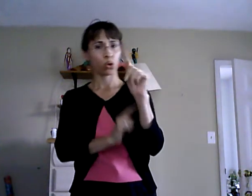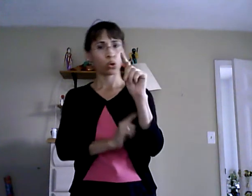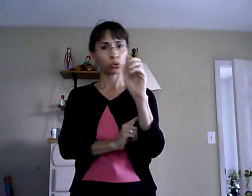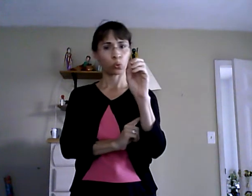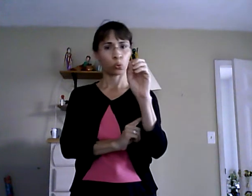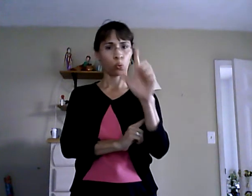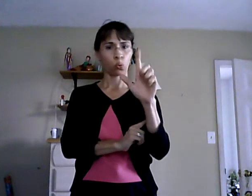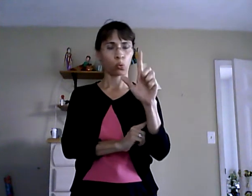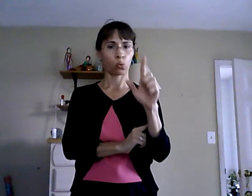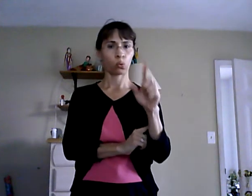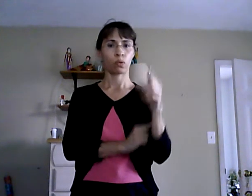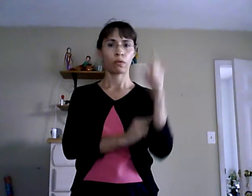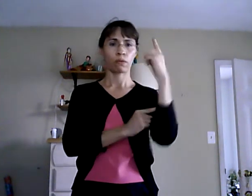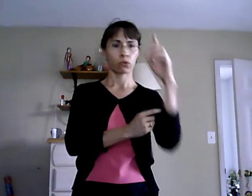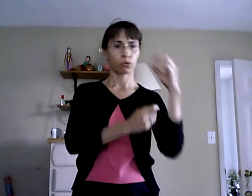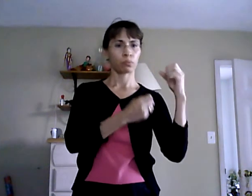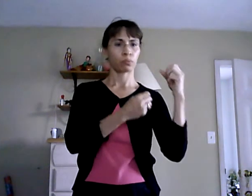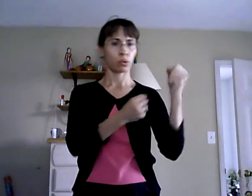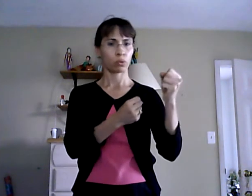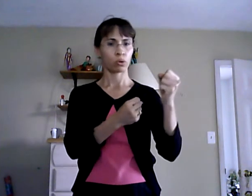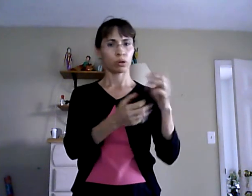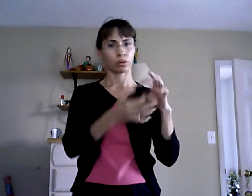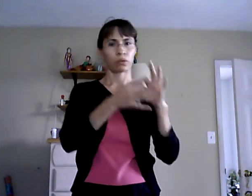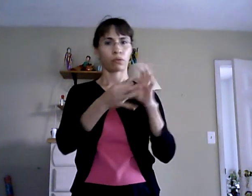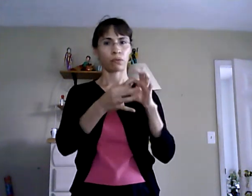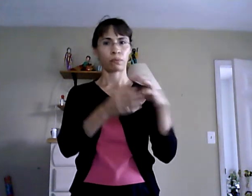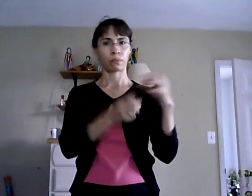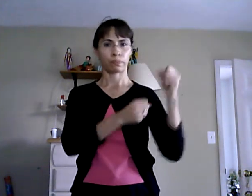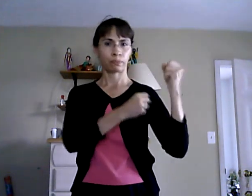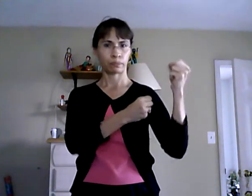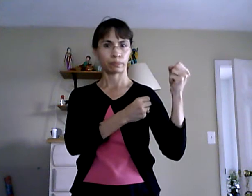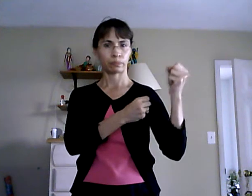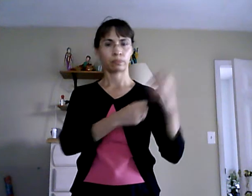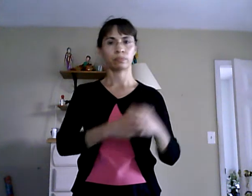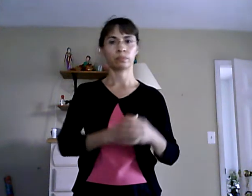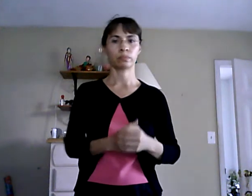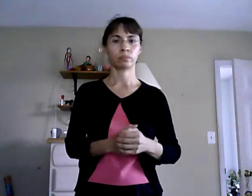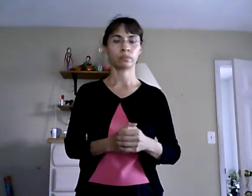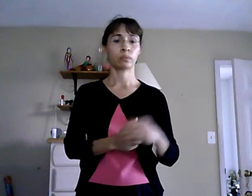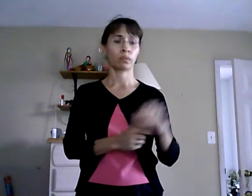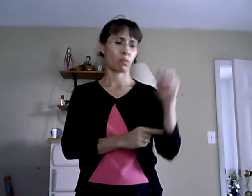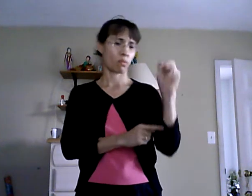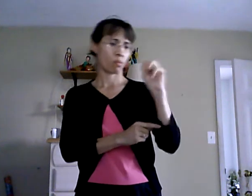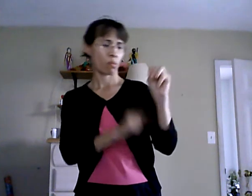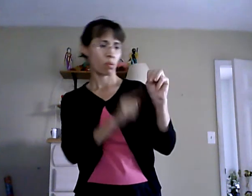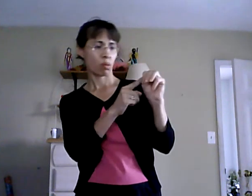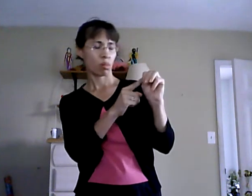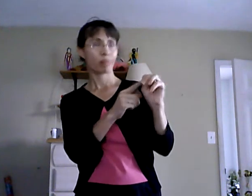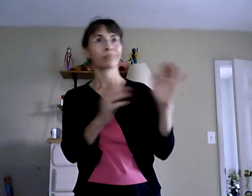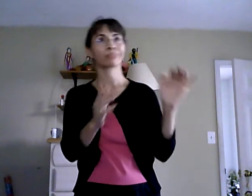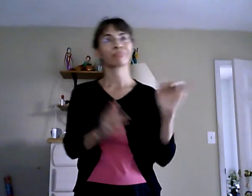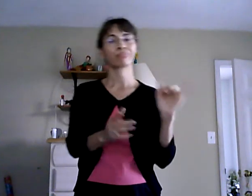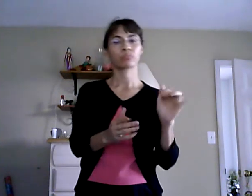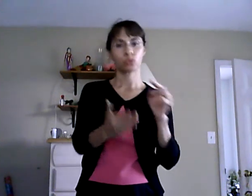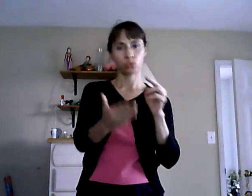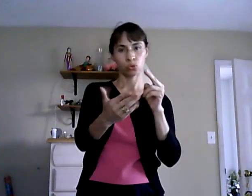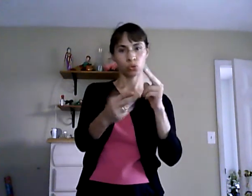and tools for powers mantras are like short songs that are being